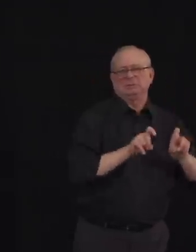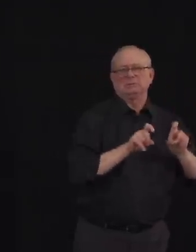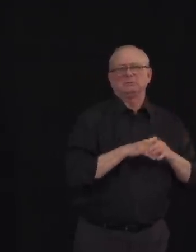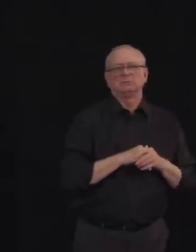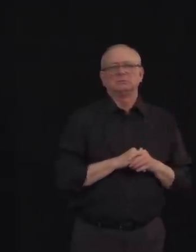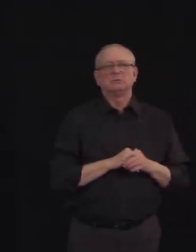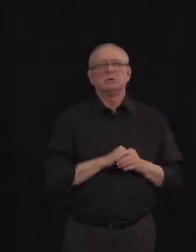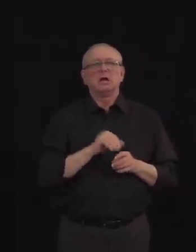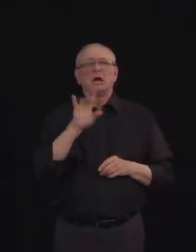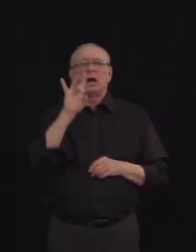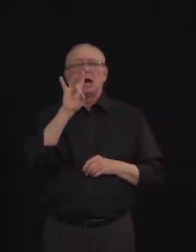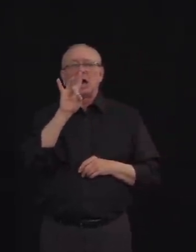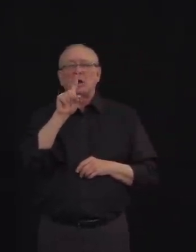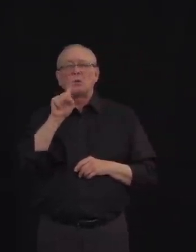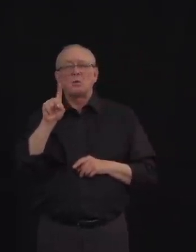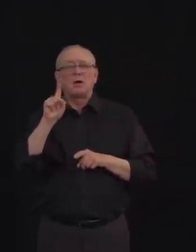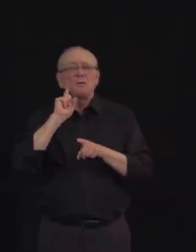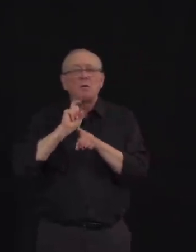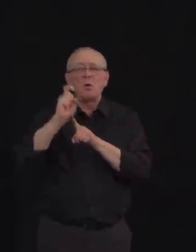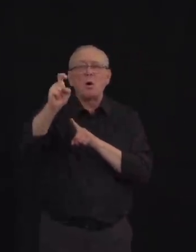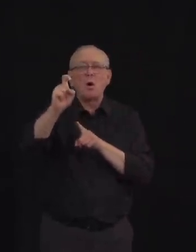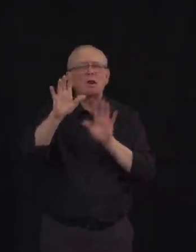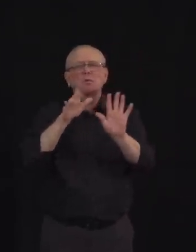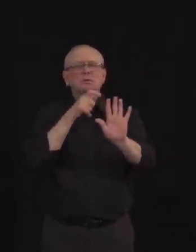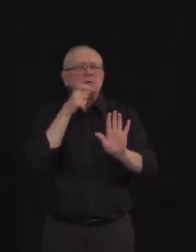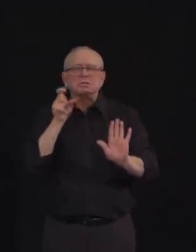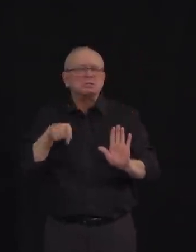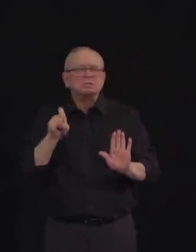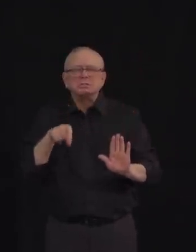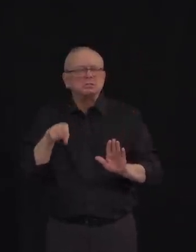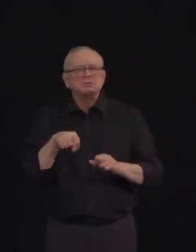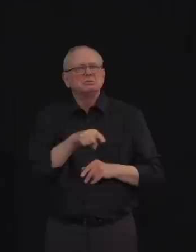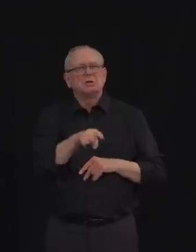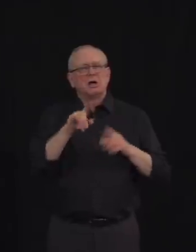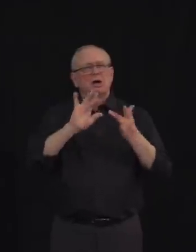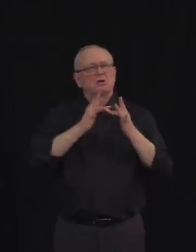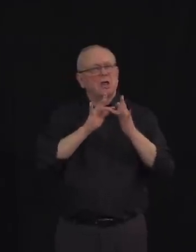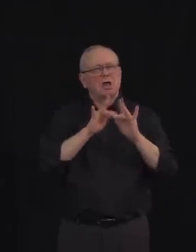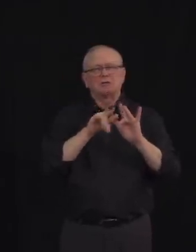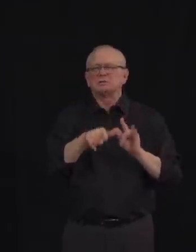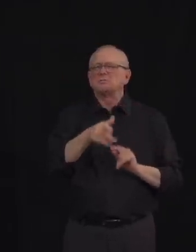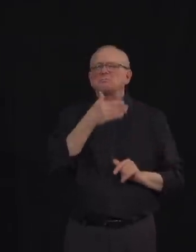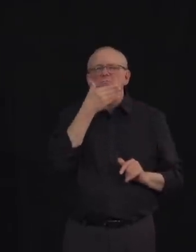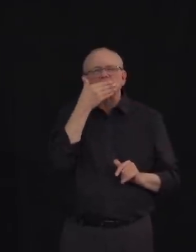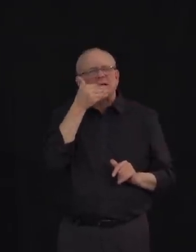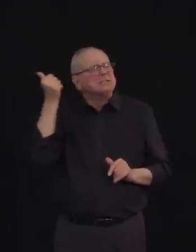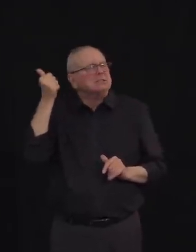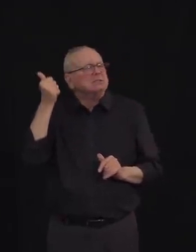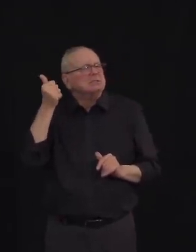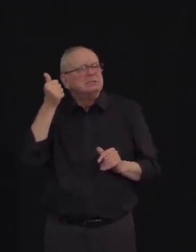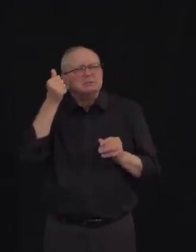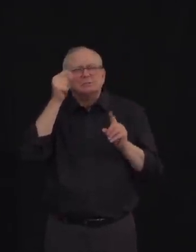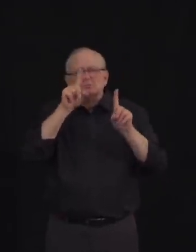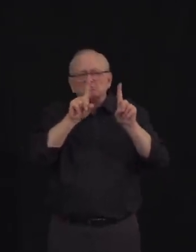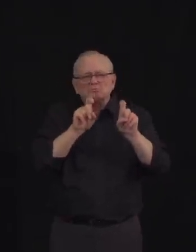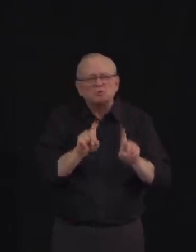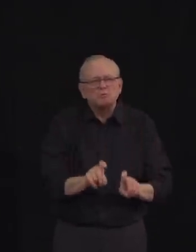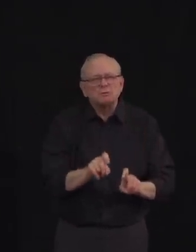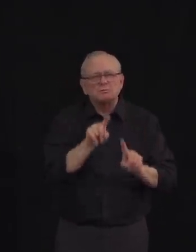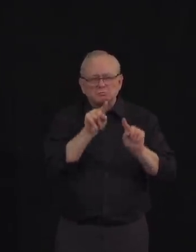the most efficient way to arrange for a test. We will carefully monitor the volume of completed tests